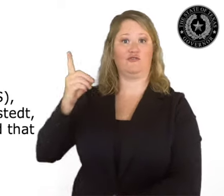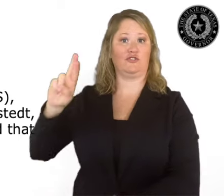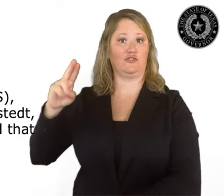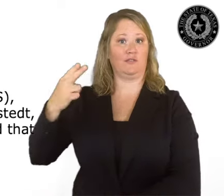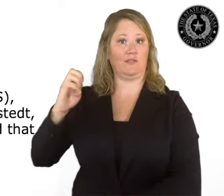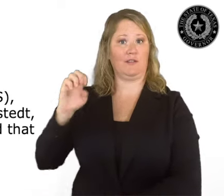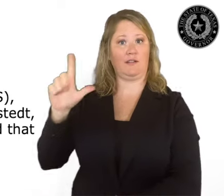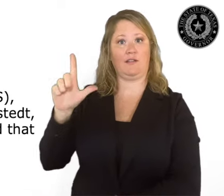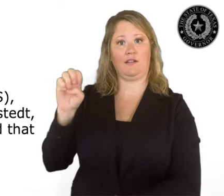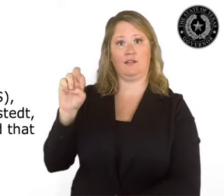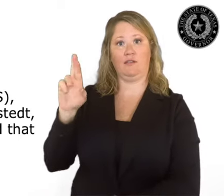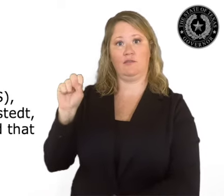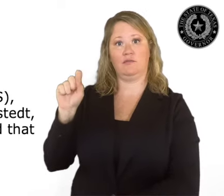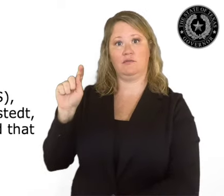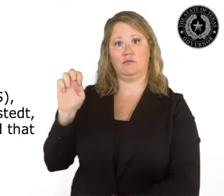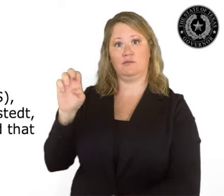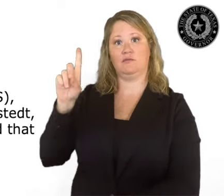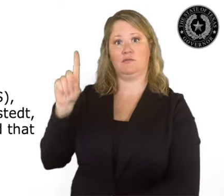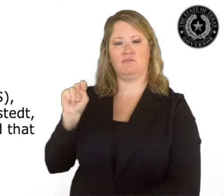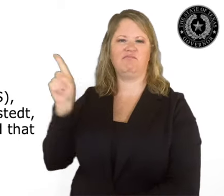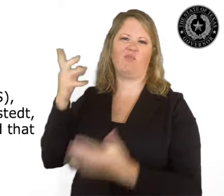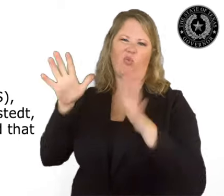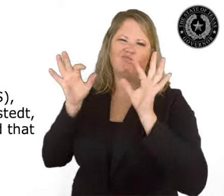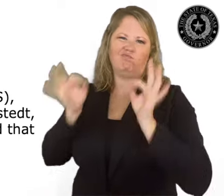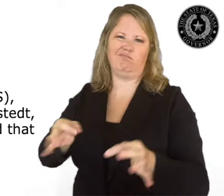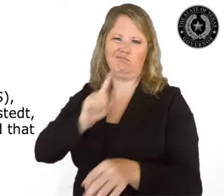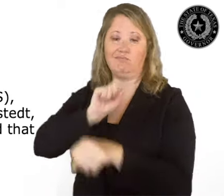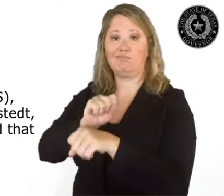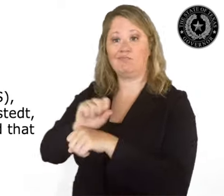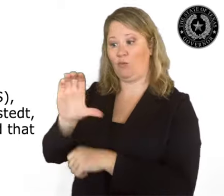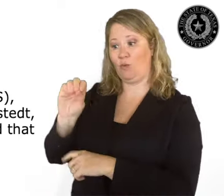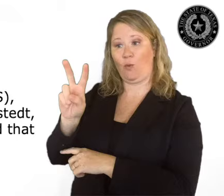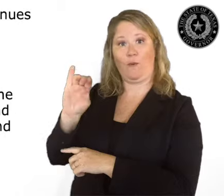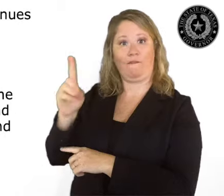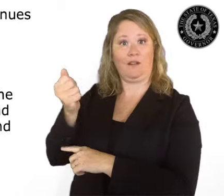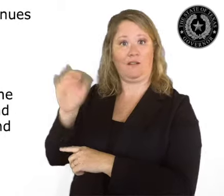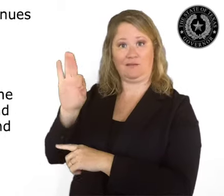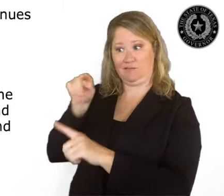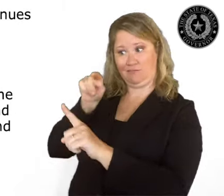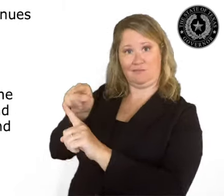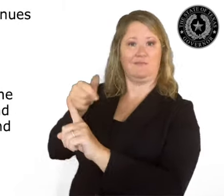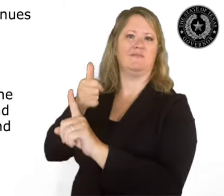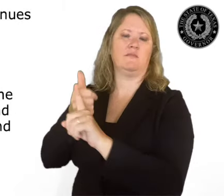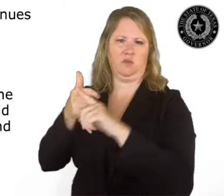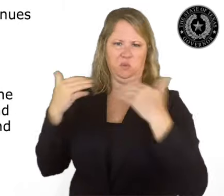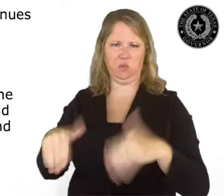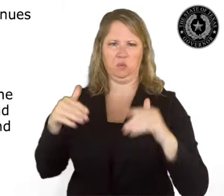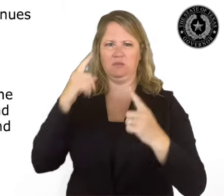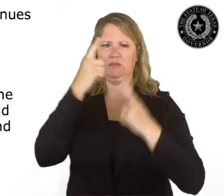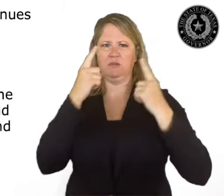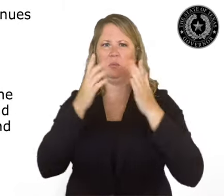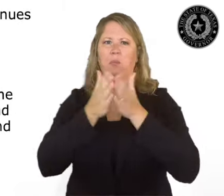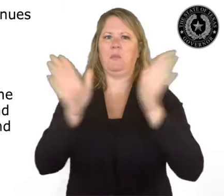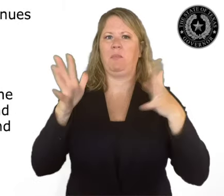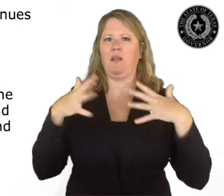Dr. Hellerstedt has determined that COVID-19 continues to represent a public health